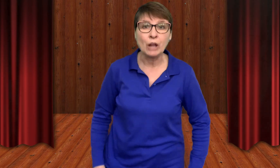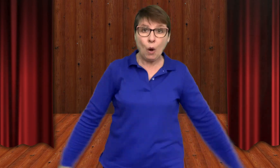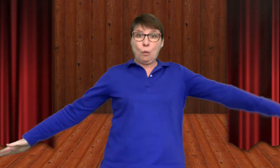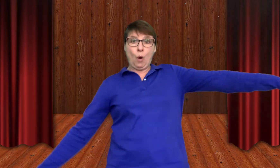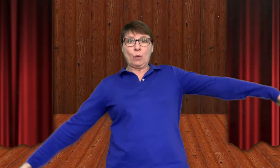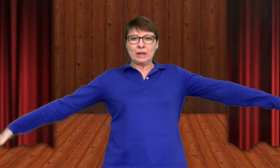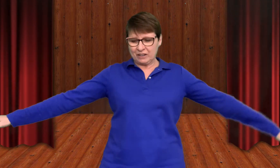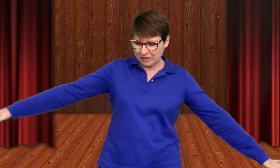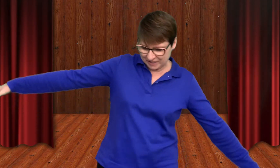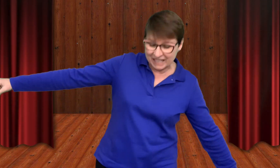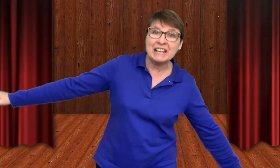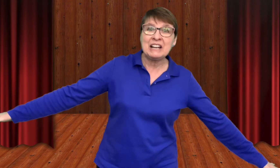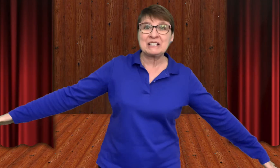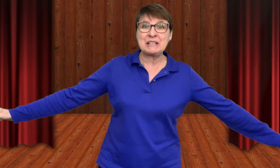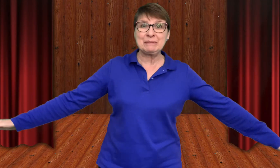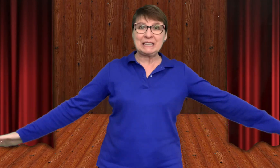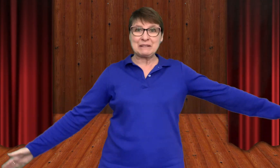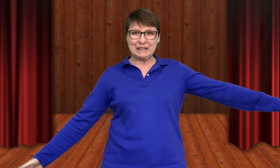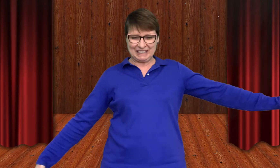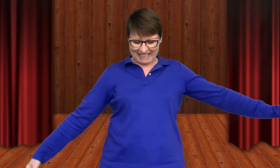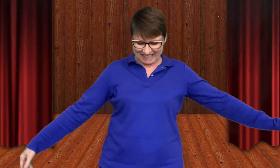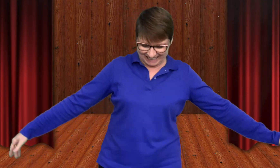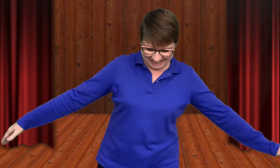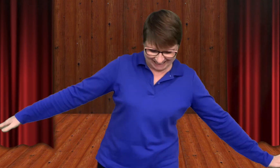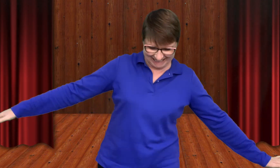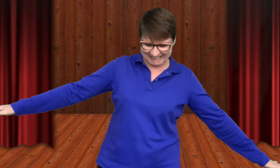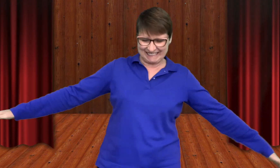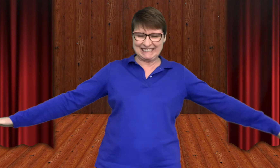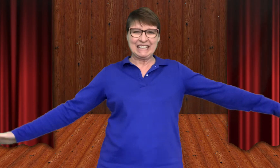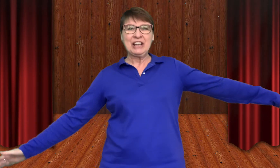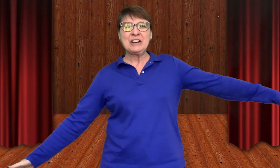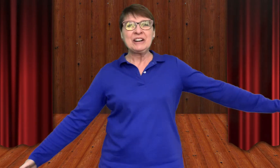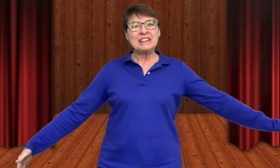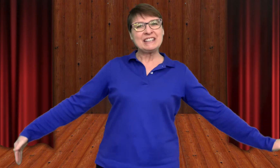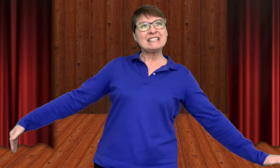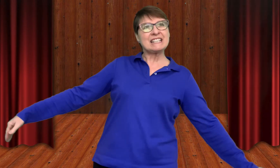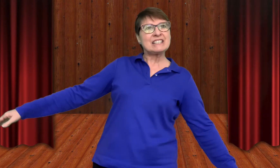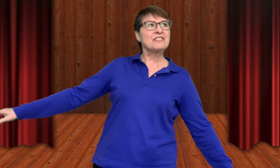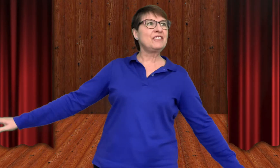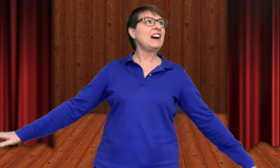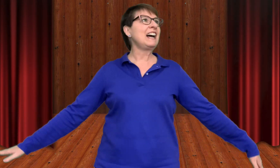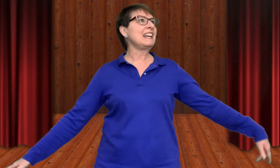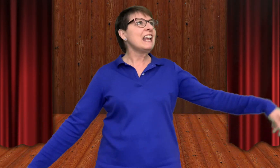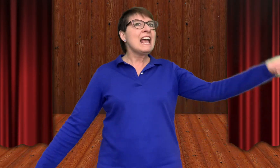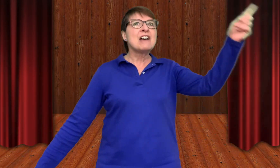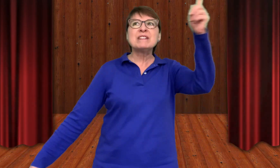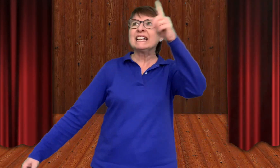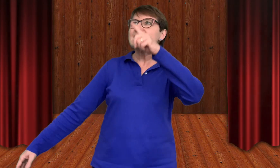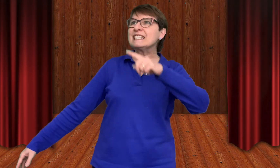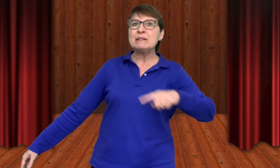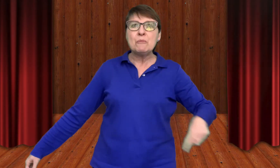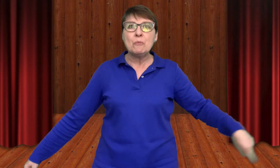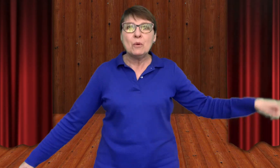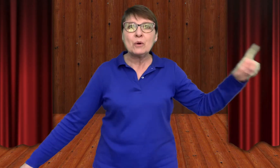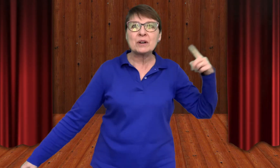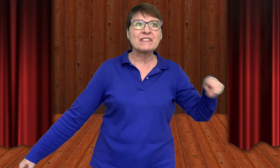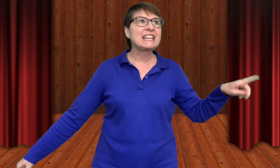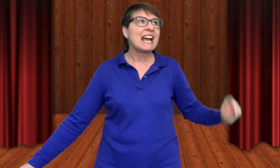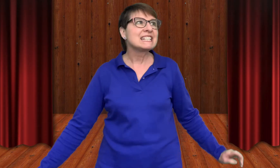Whoa, here goes the assembly line belt again. This is fun and we get to see more of the gadgets